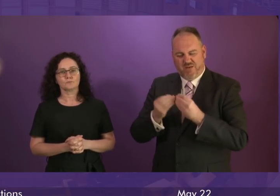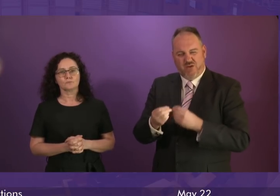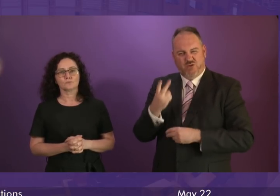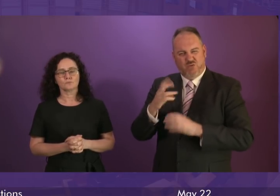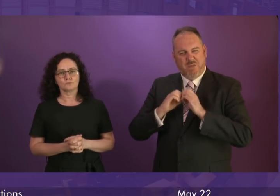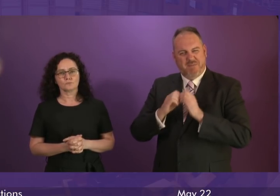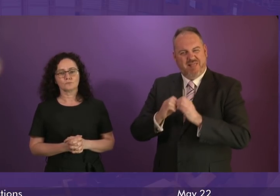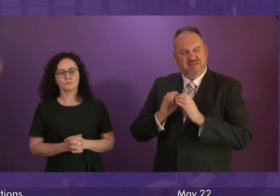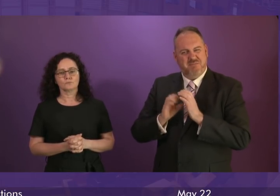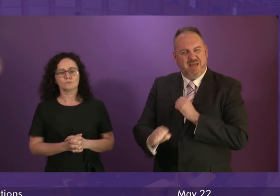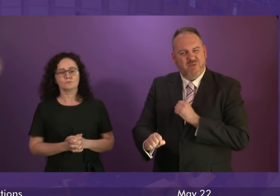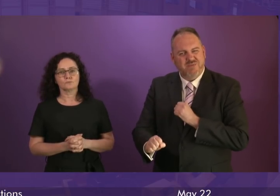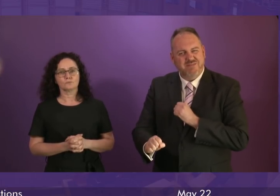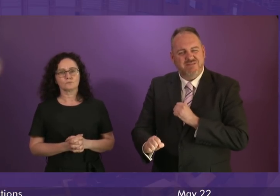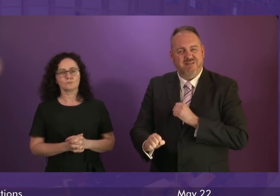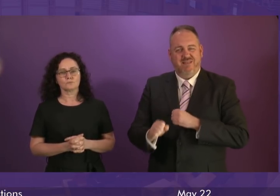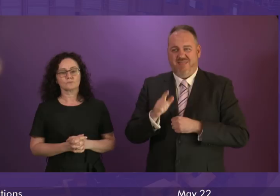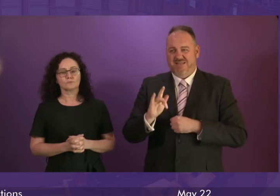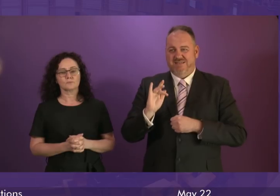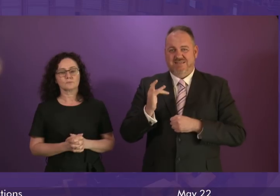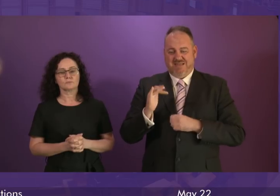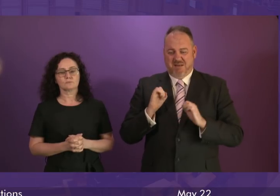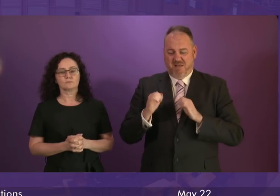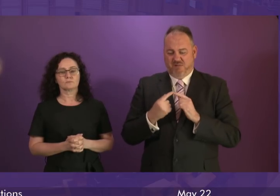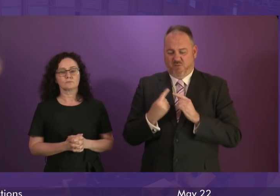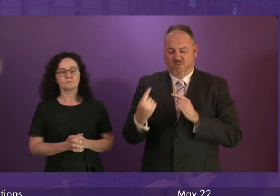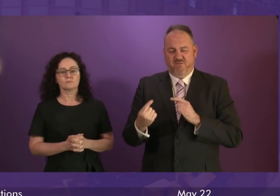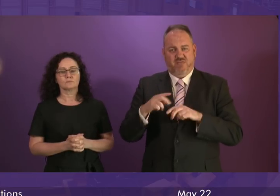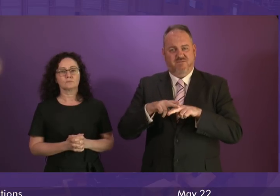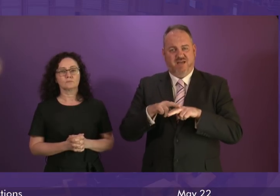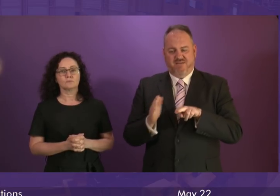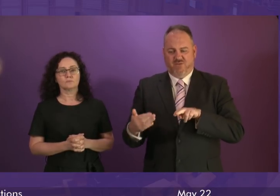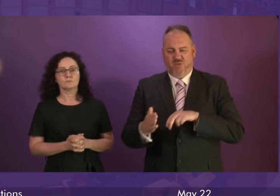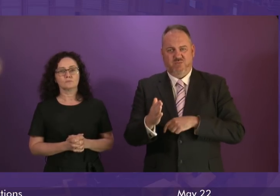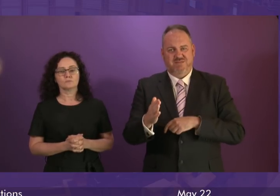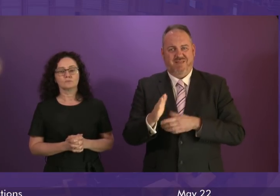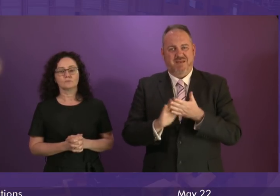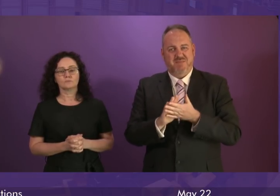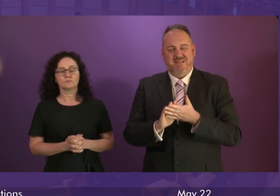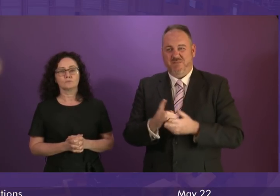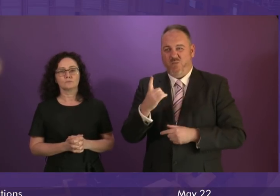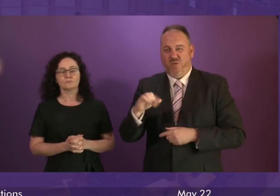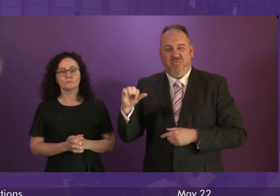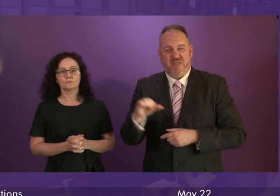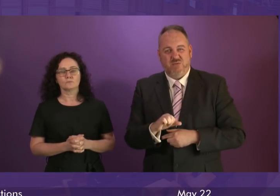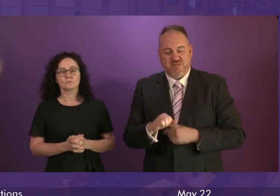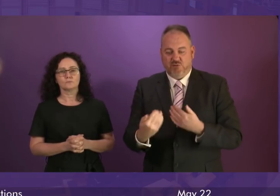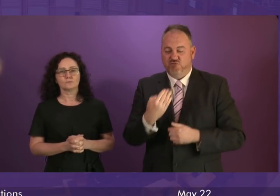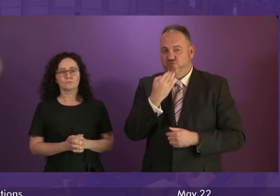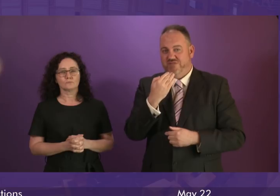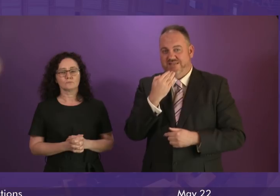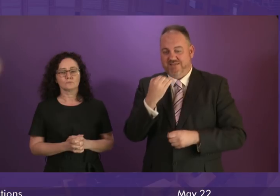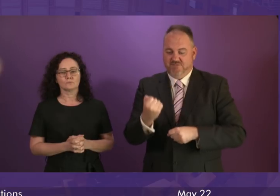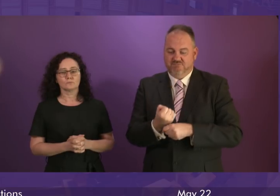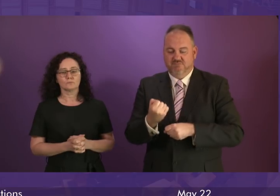just 10 miles off the coast of Fife, that would generate over 1,000 green manufacturing